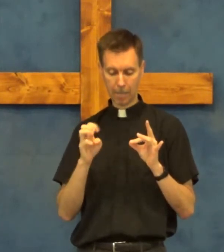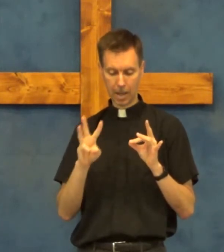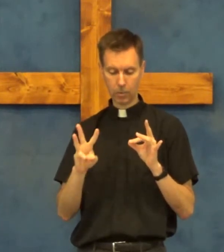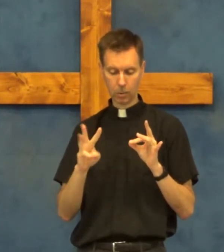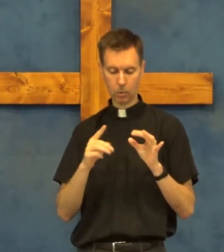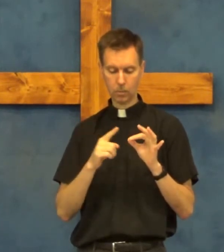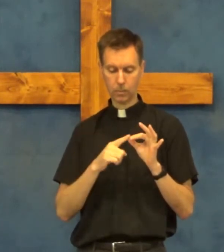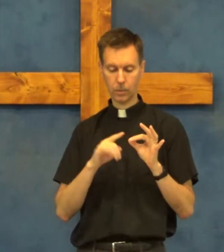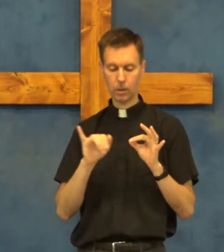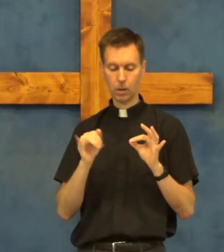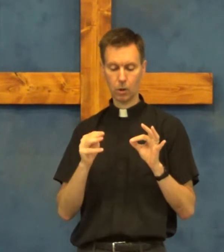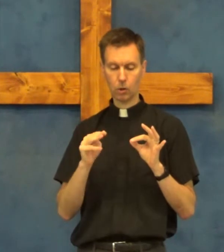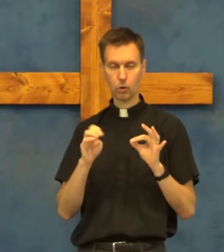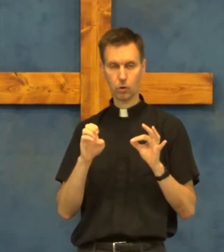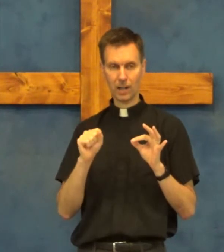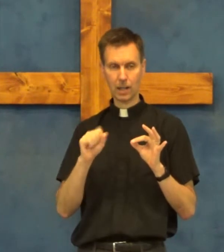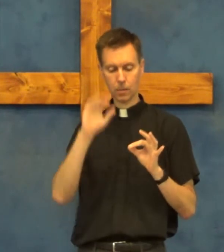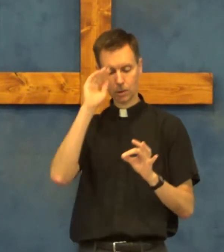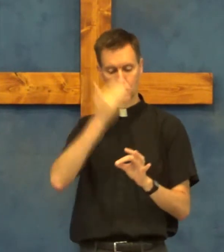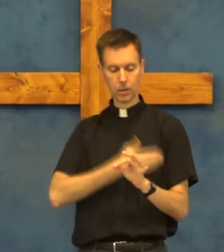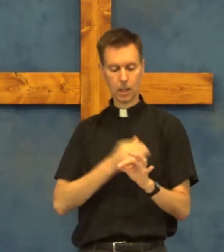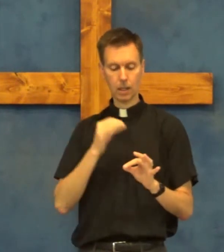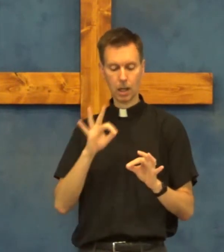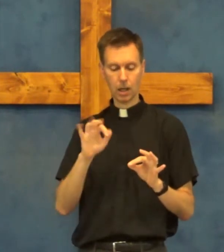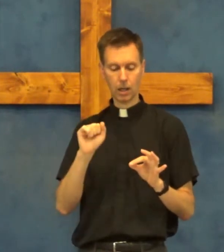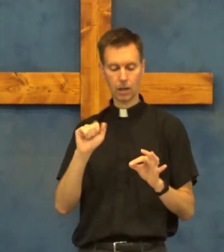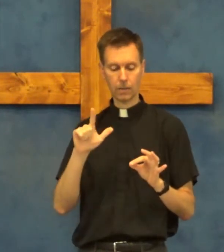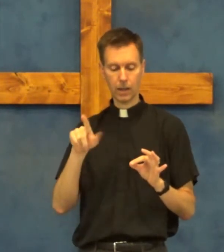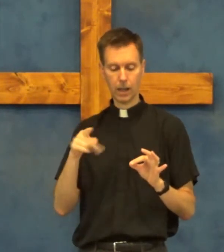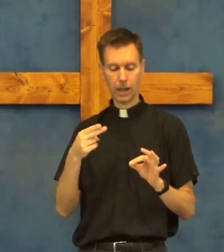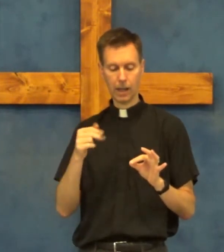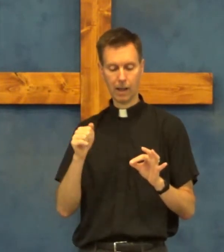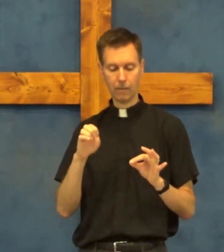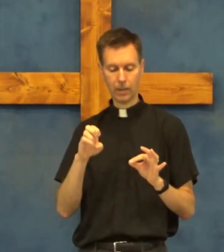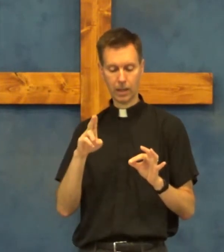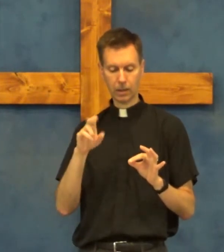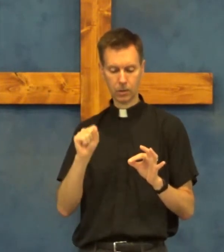matthew james the son of alpheus